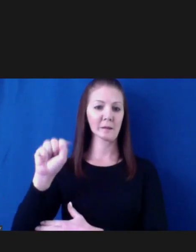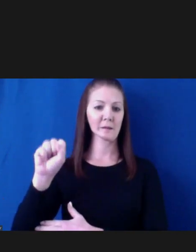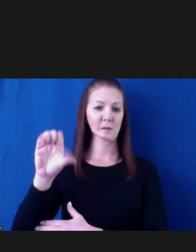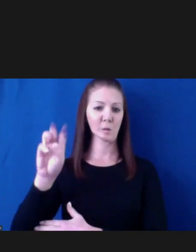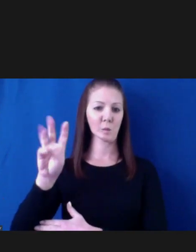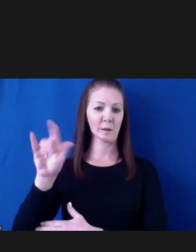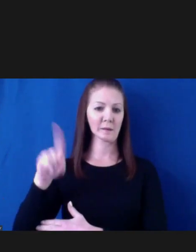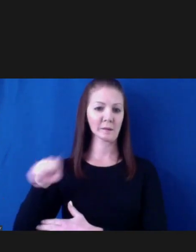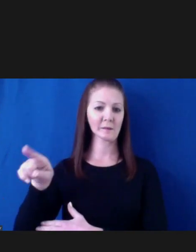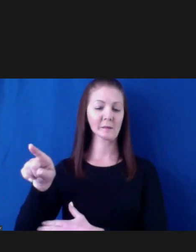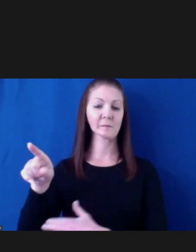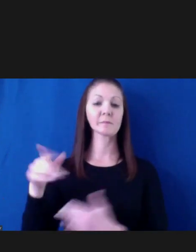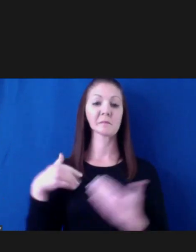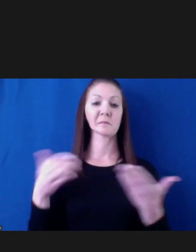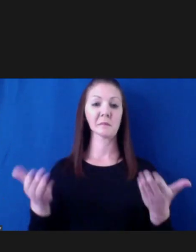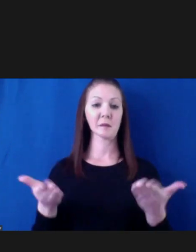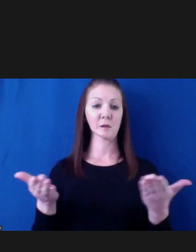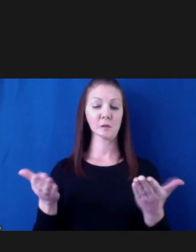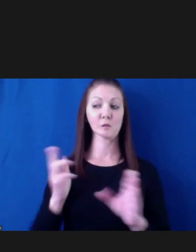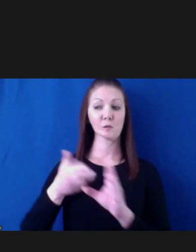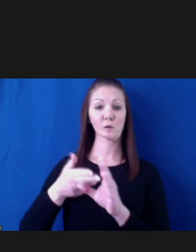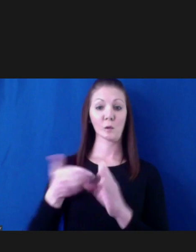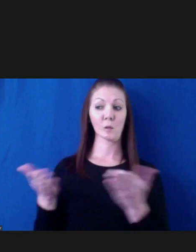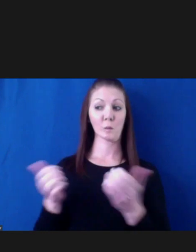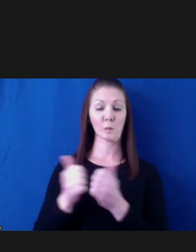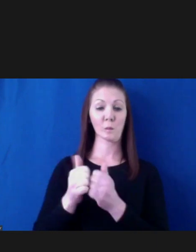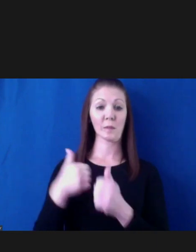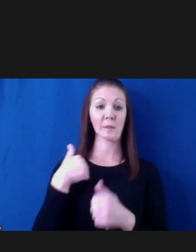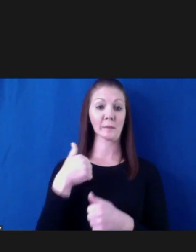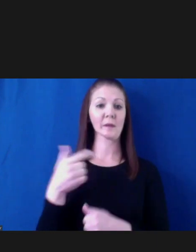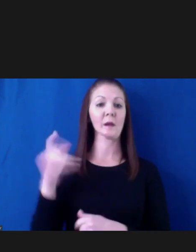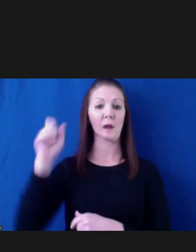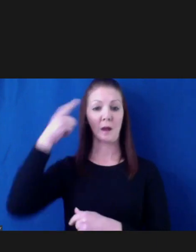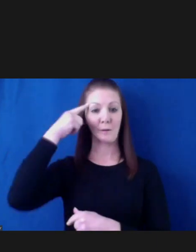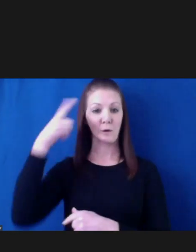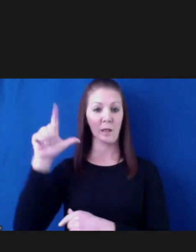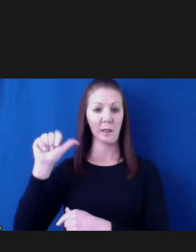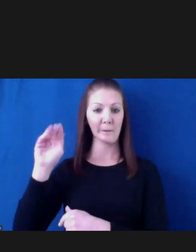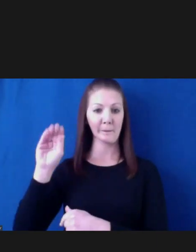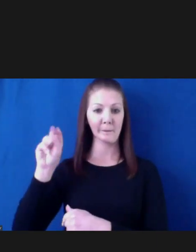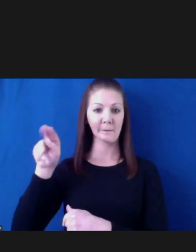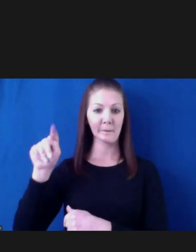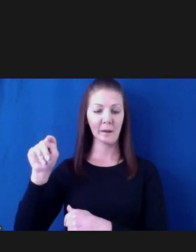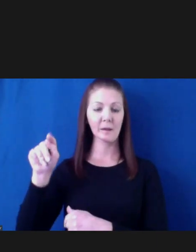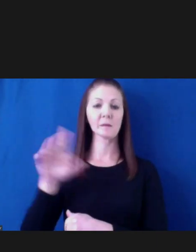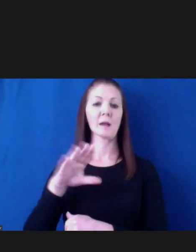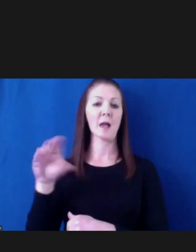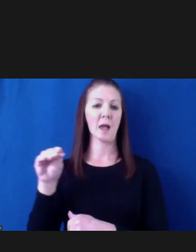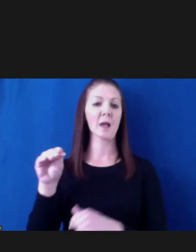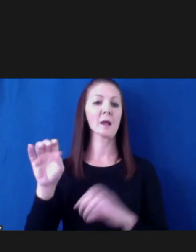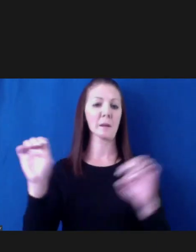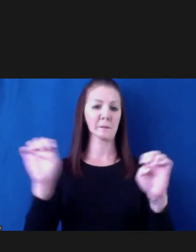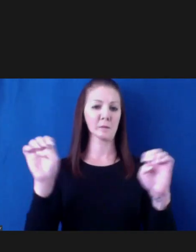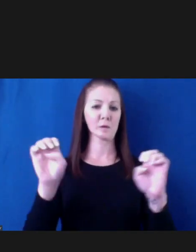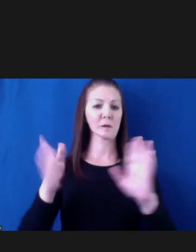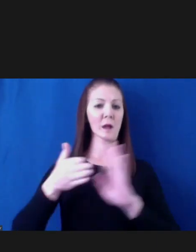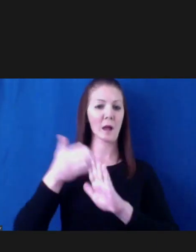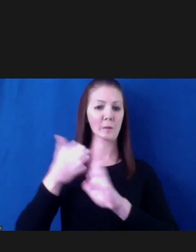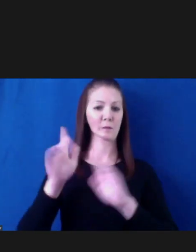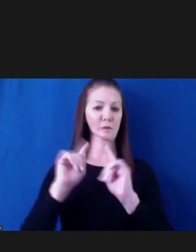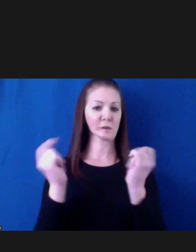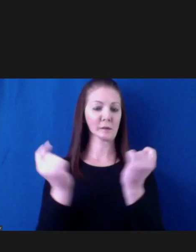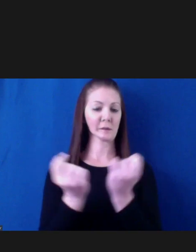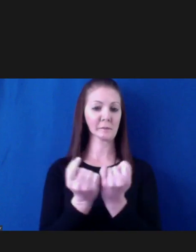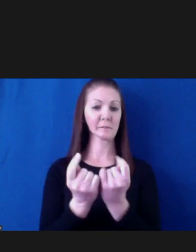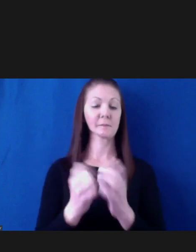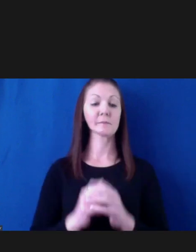with Governor Lamont and our emergency operations team. I hope that everyone is staying off the roads